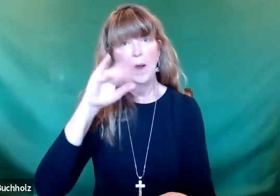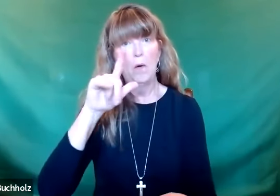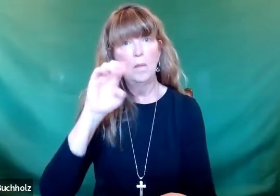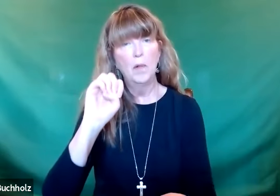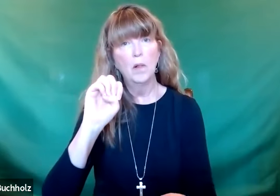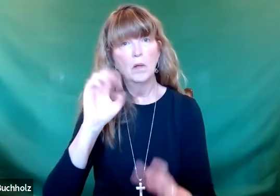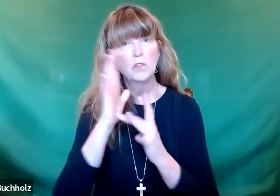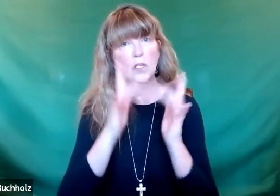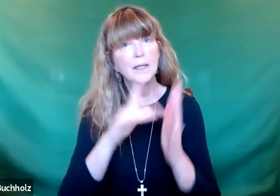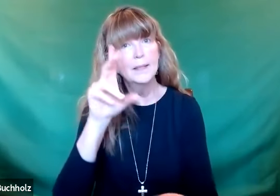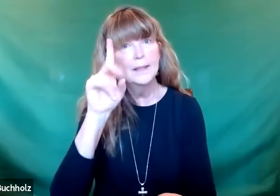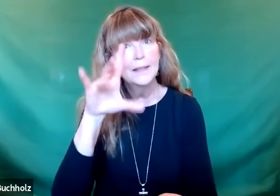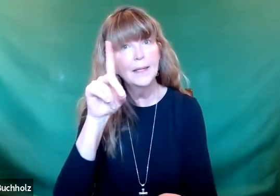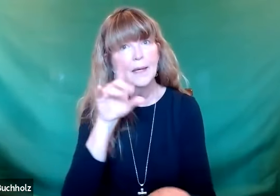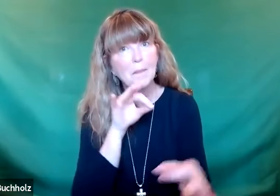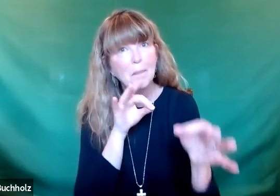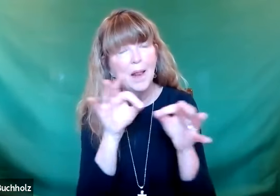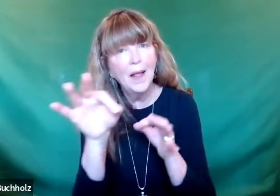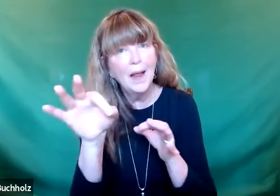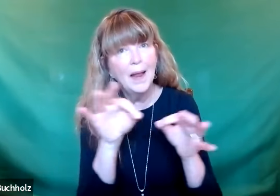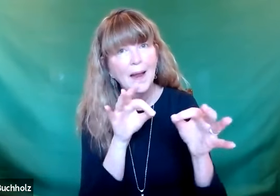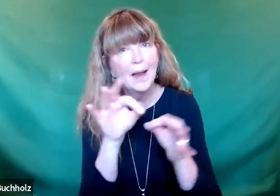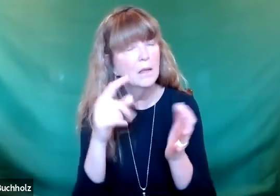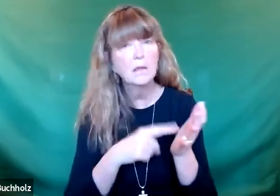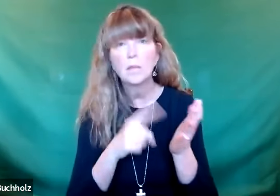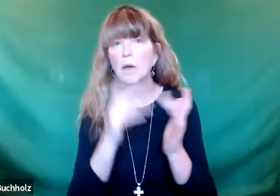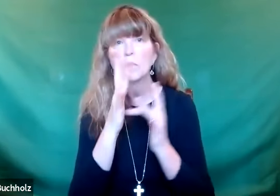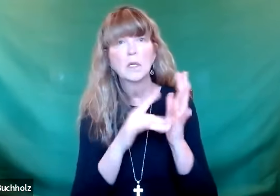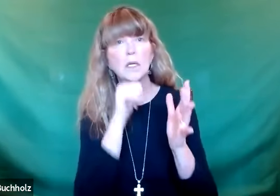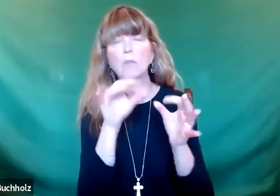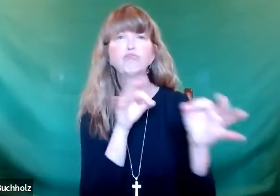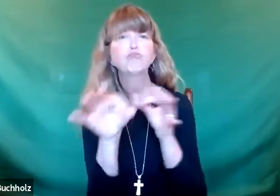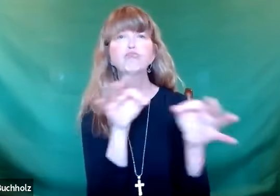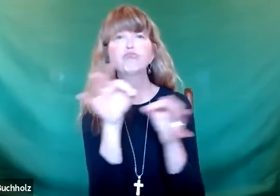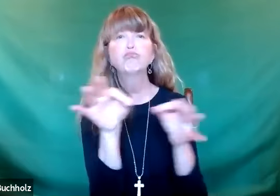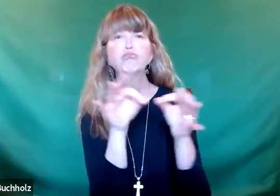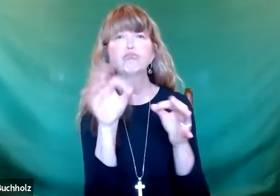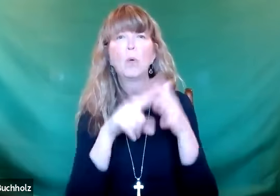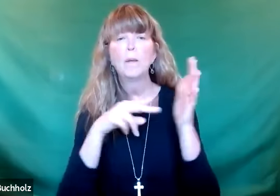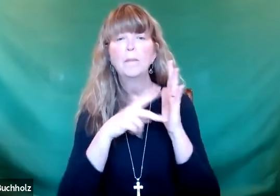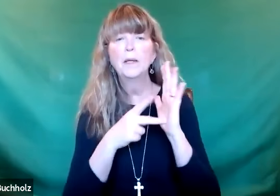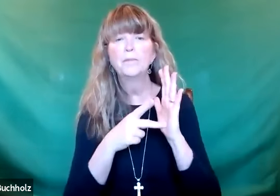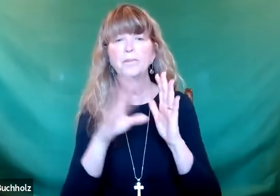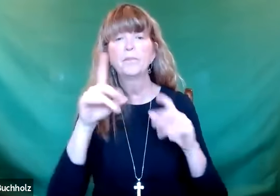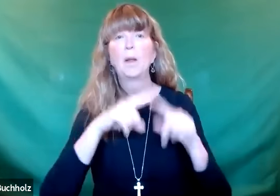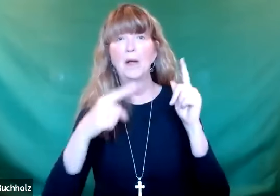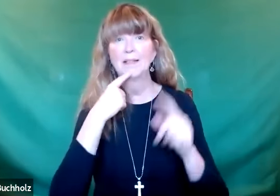But the cool thing is, in this parable, Jesus explained it. Sometimes Jesus would not go on and explain the meaning.